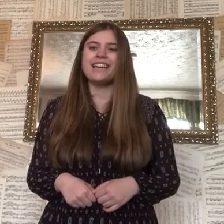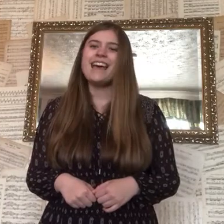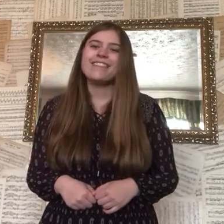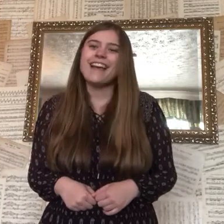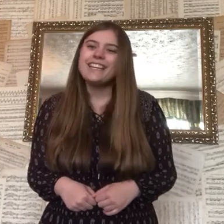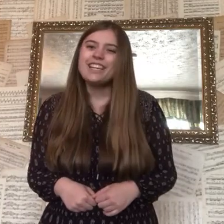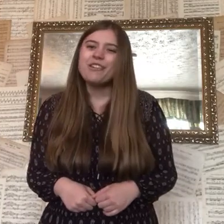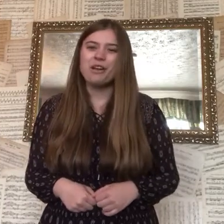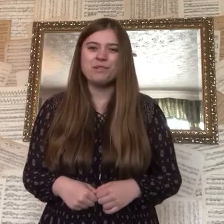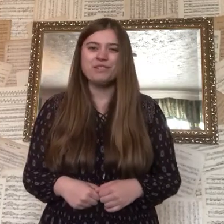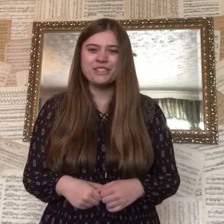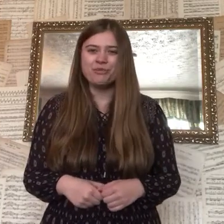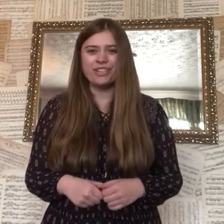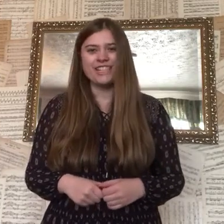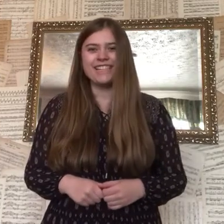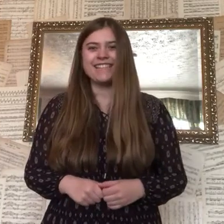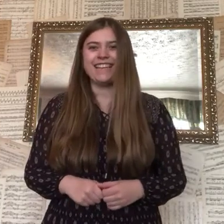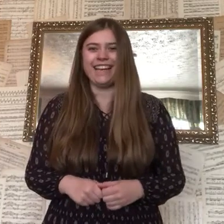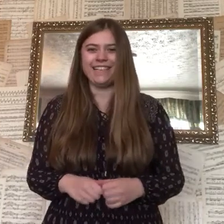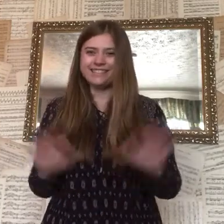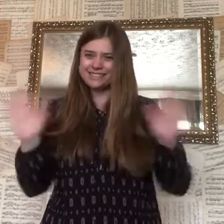Thank you! Hope you enjoyed watching and singing. Glug glug! you.